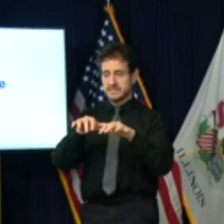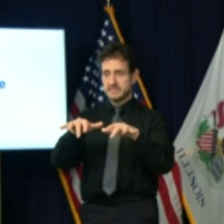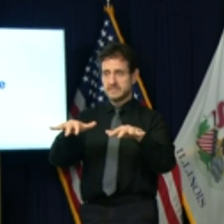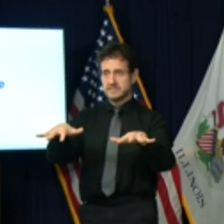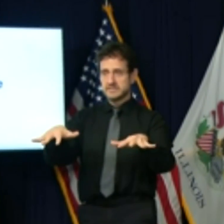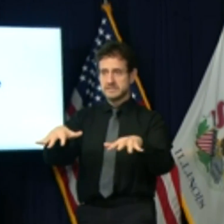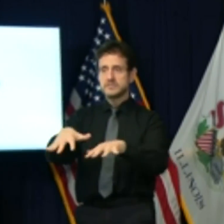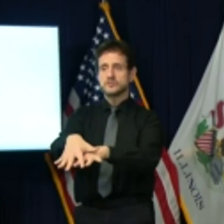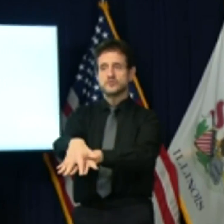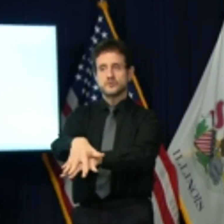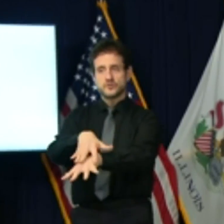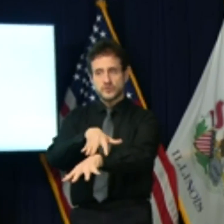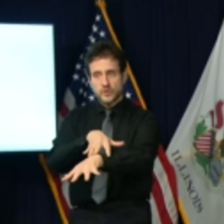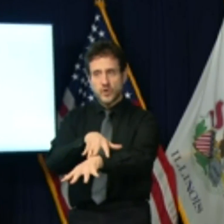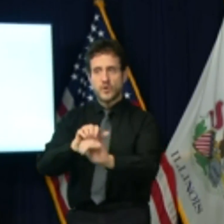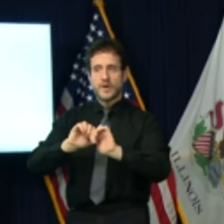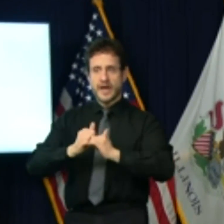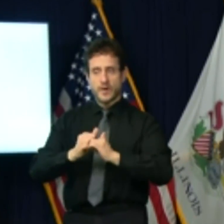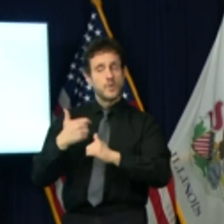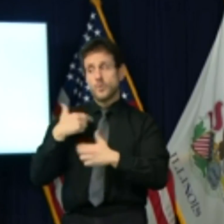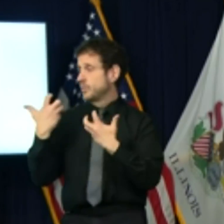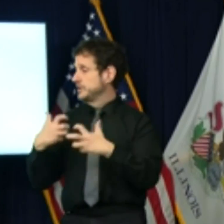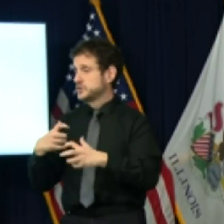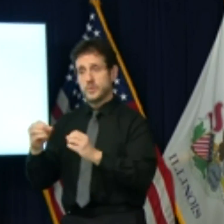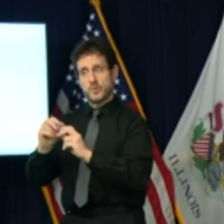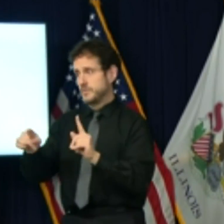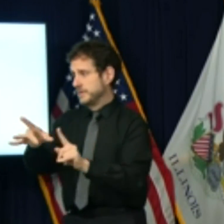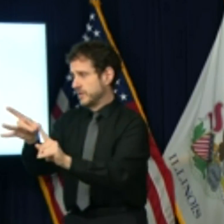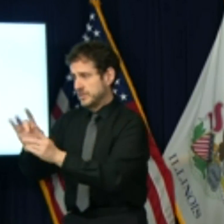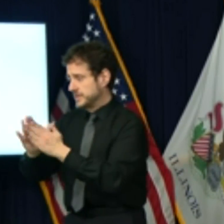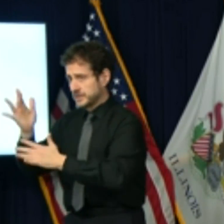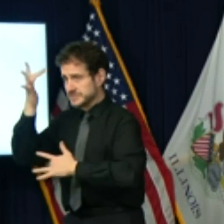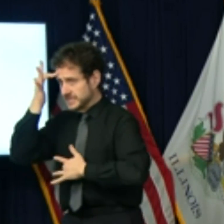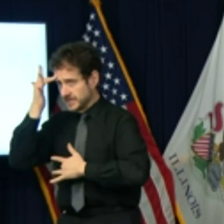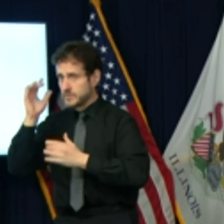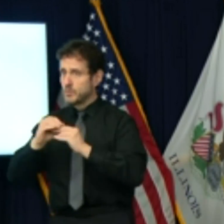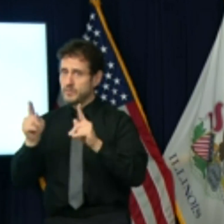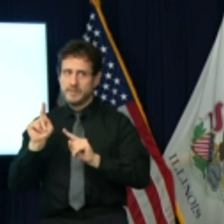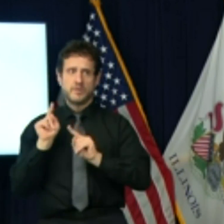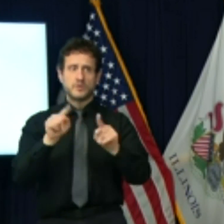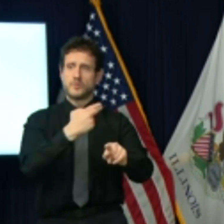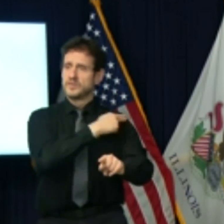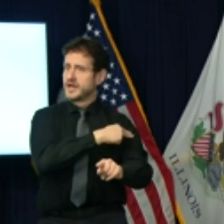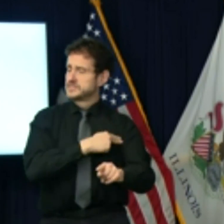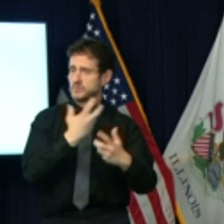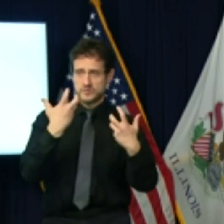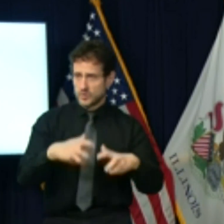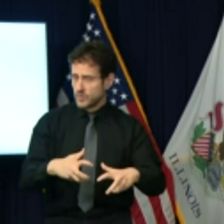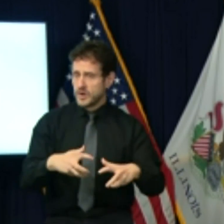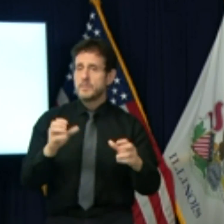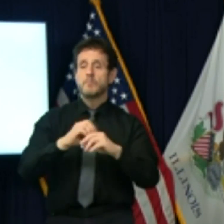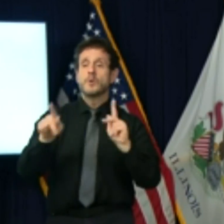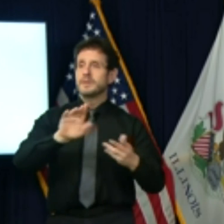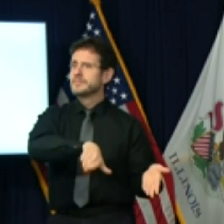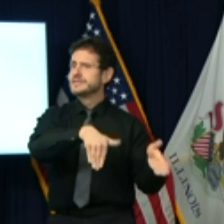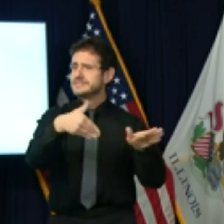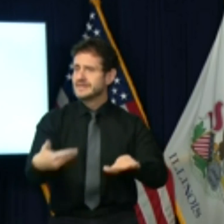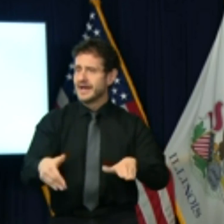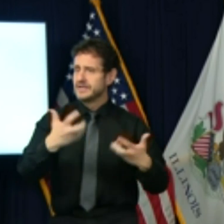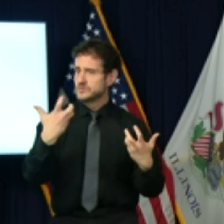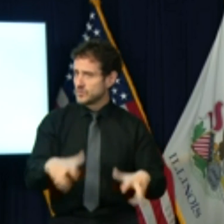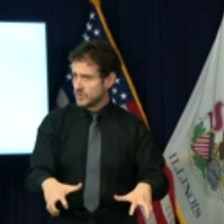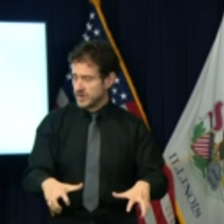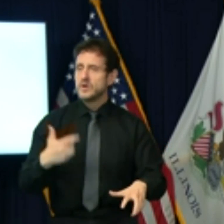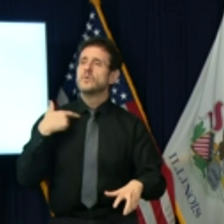more cases, more hospitalizations, more deaths, more mitigation measures are